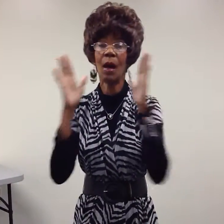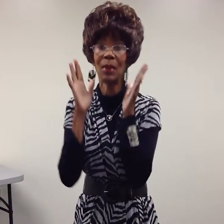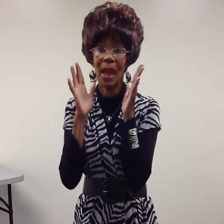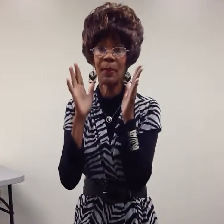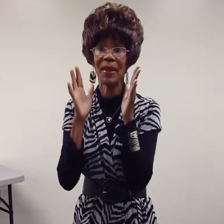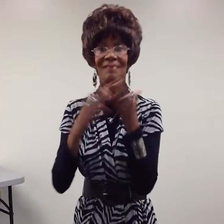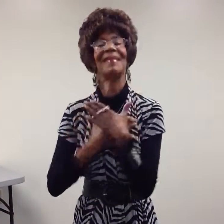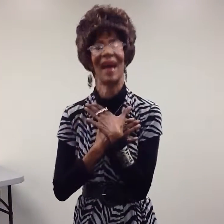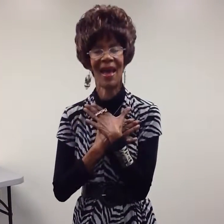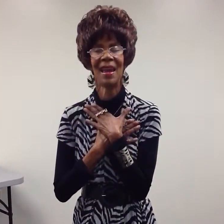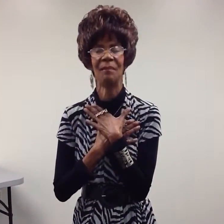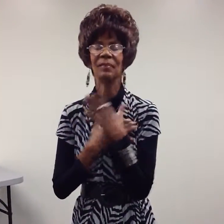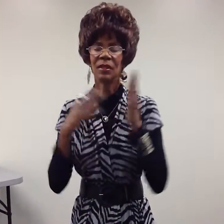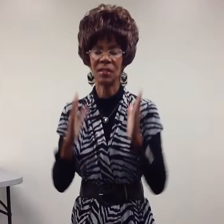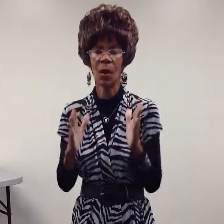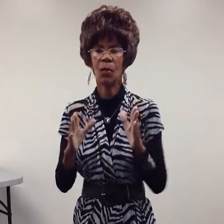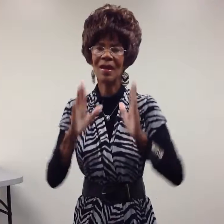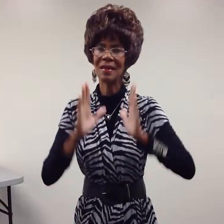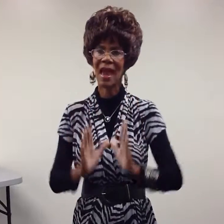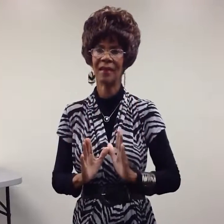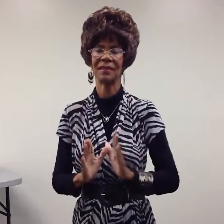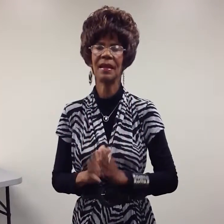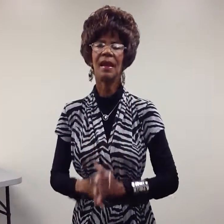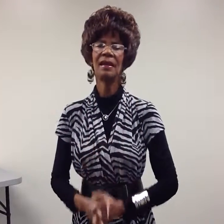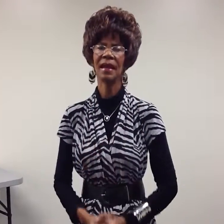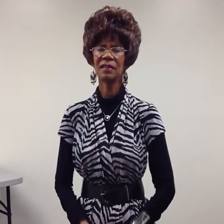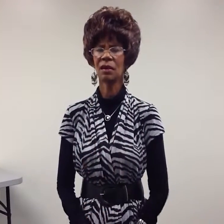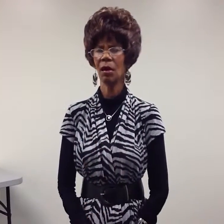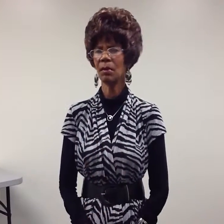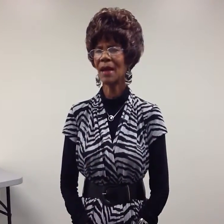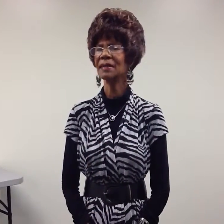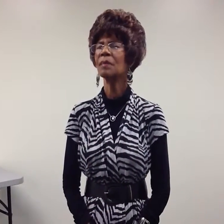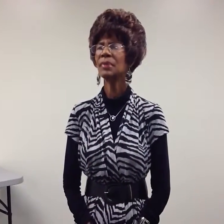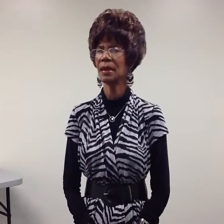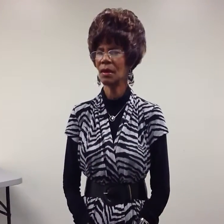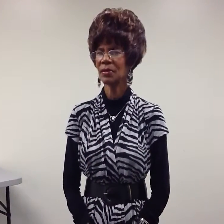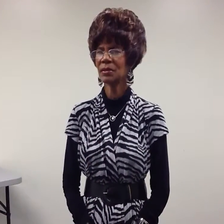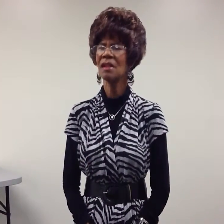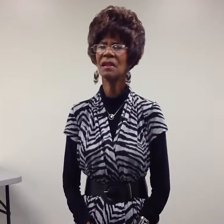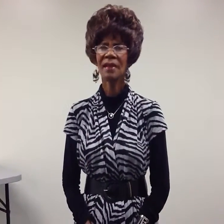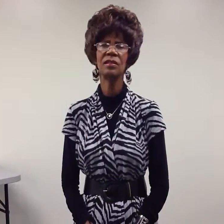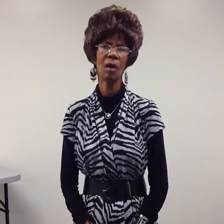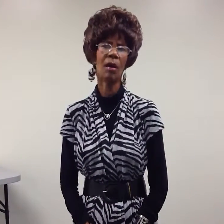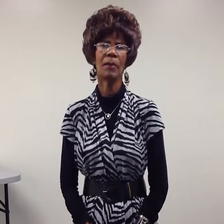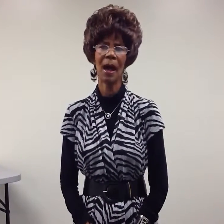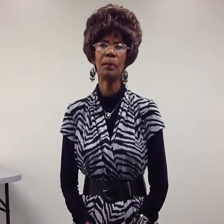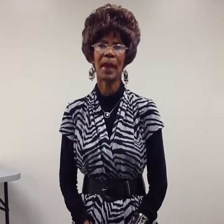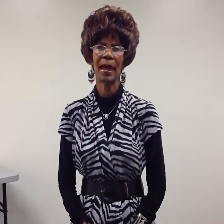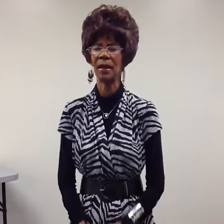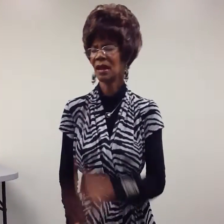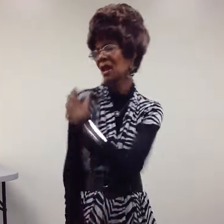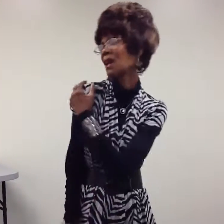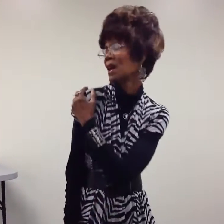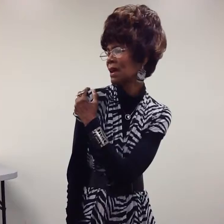are we happy? I am. So next, let's talk about something else. Let's talk about pain. Oh,